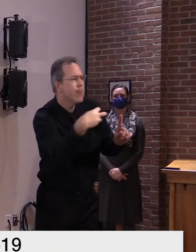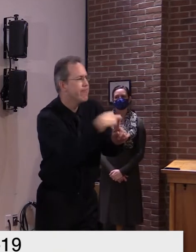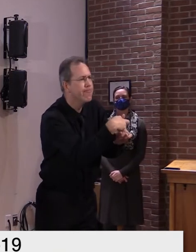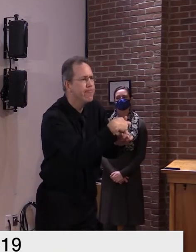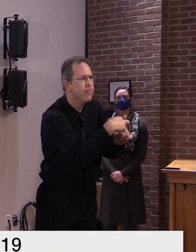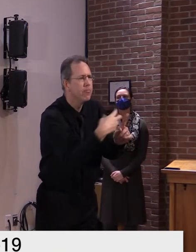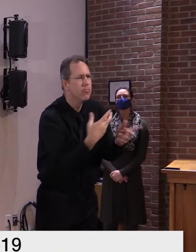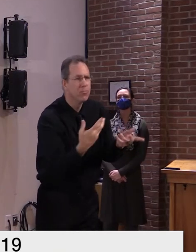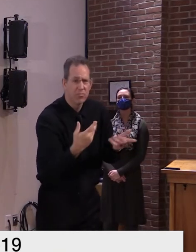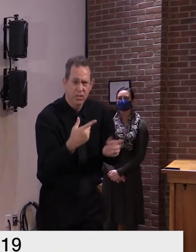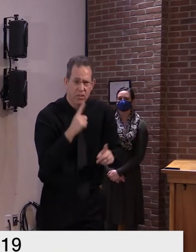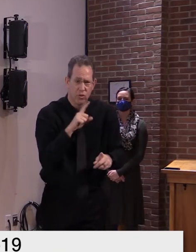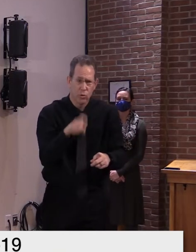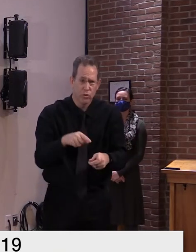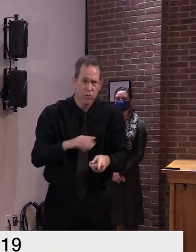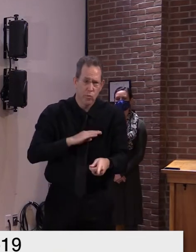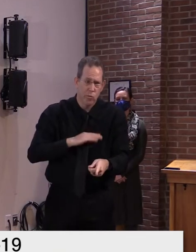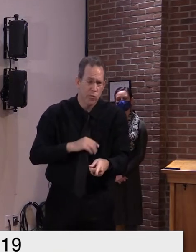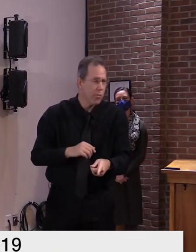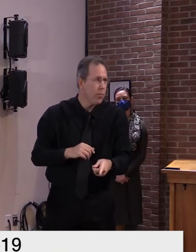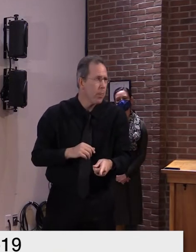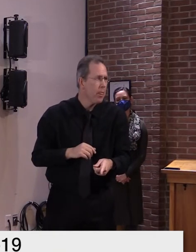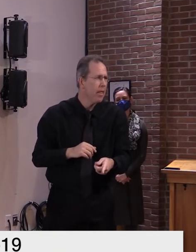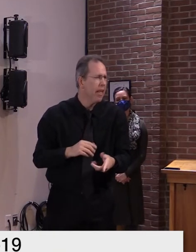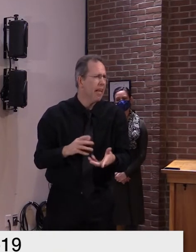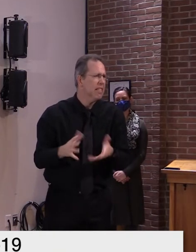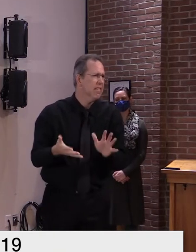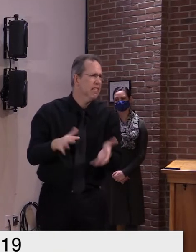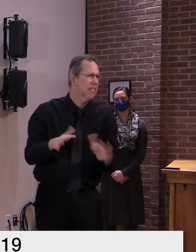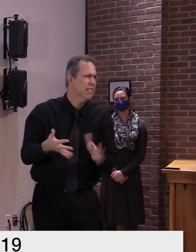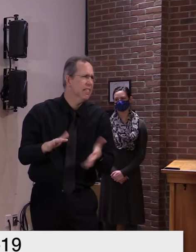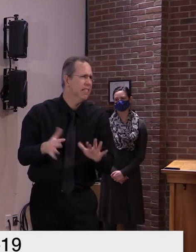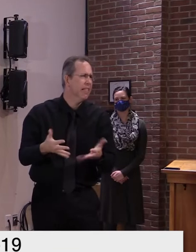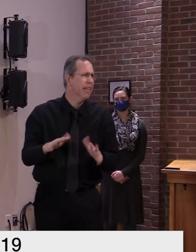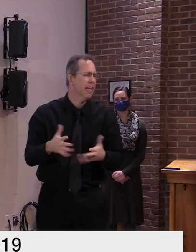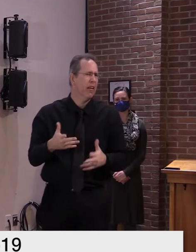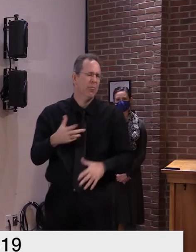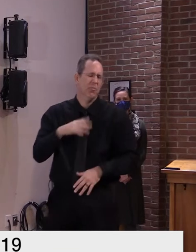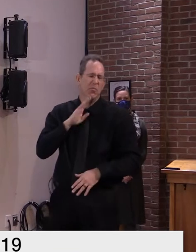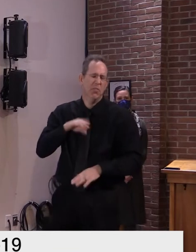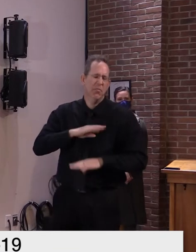uh yeah yeah um thanks for thanks for that